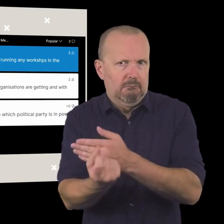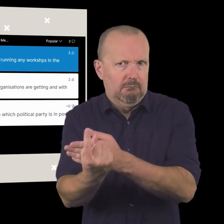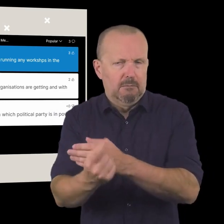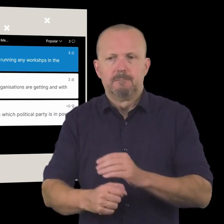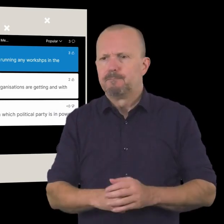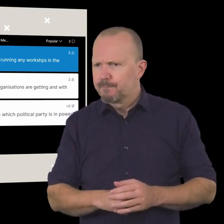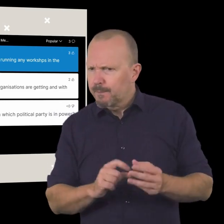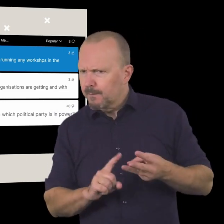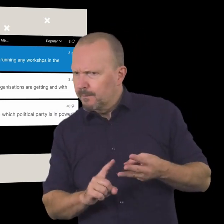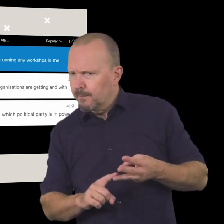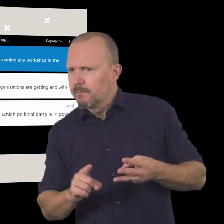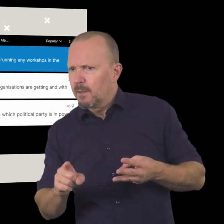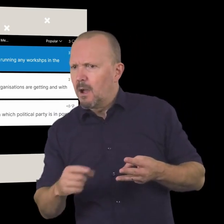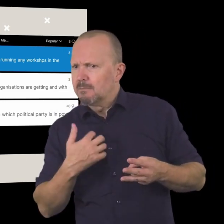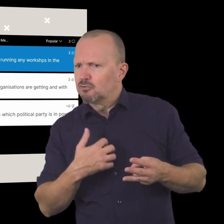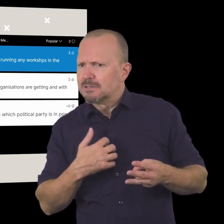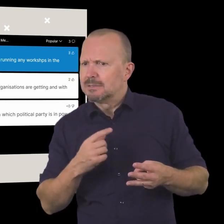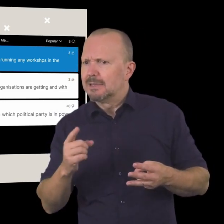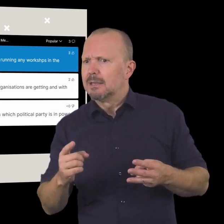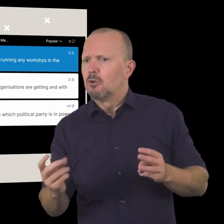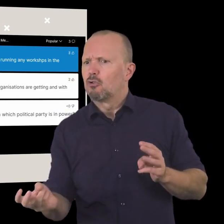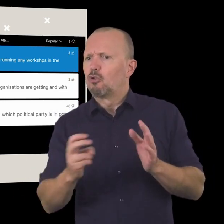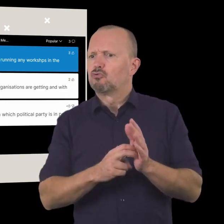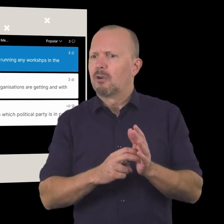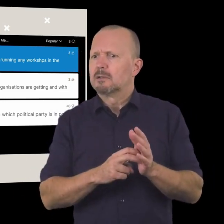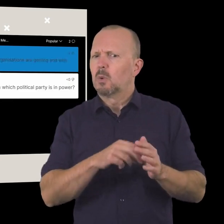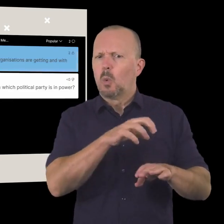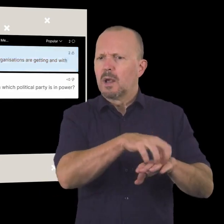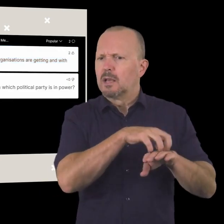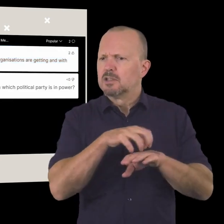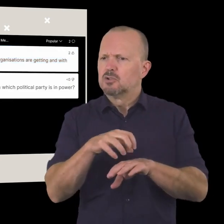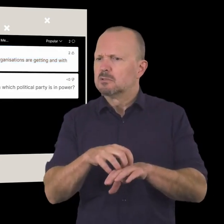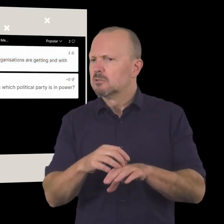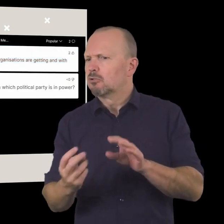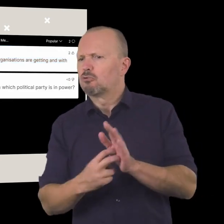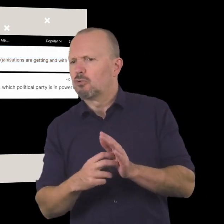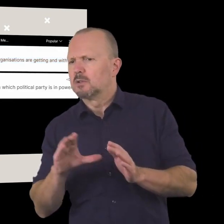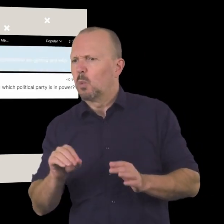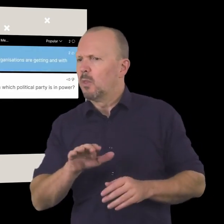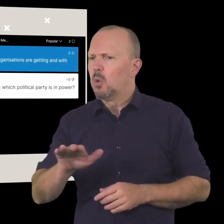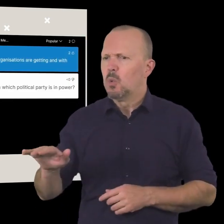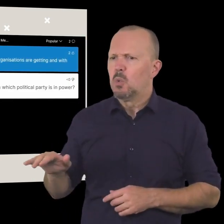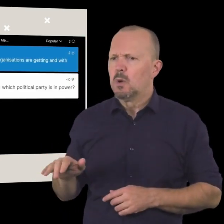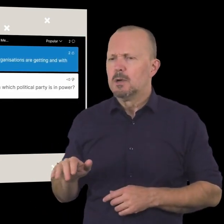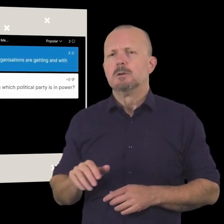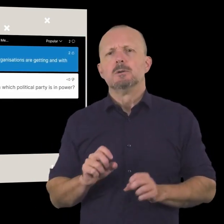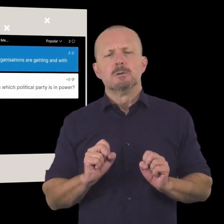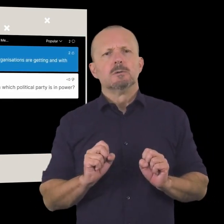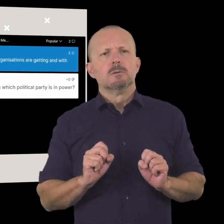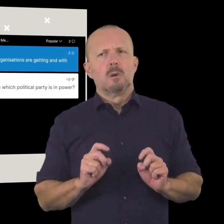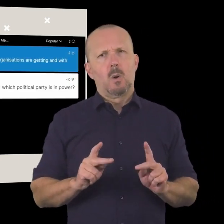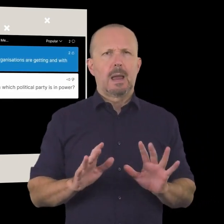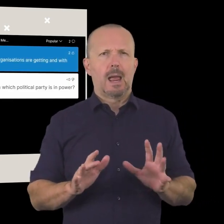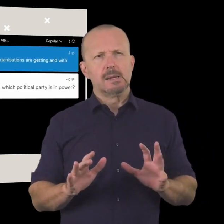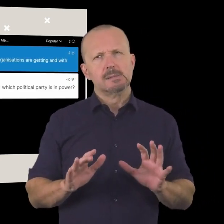i'm very interested in what kind of contracts organizations are getting and with whom okay okay okay